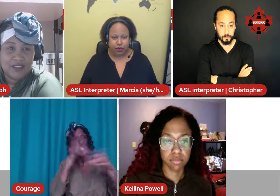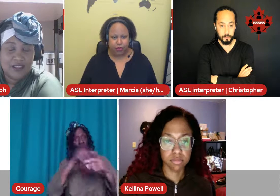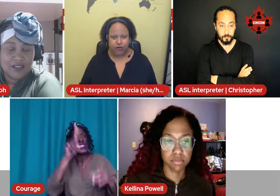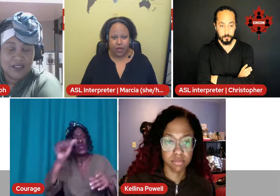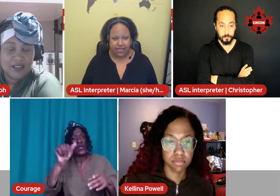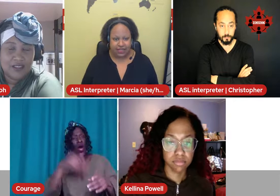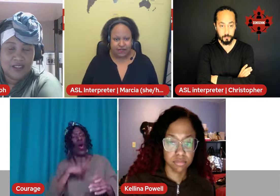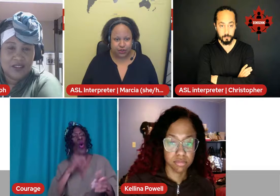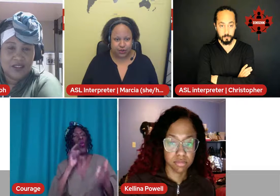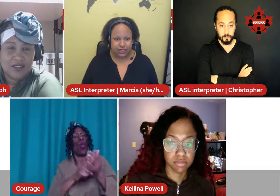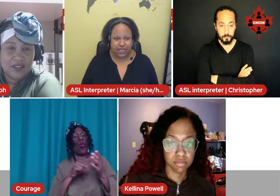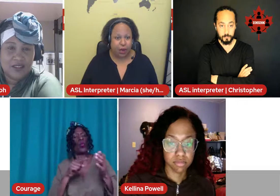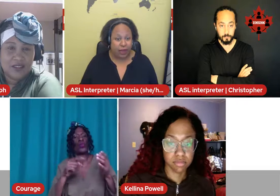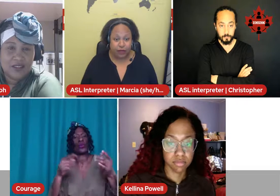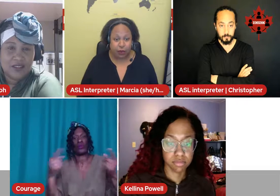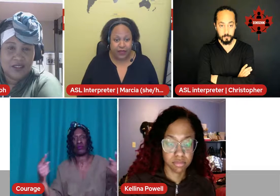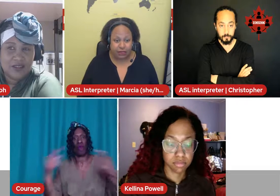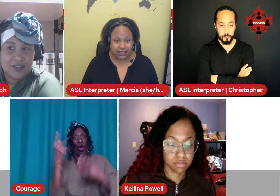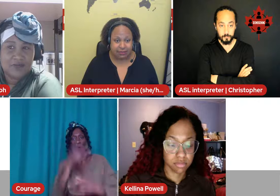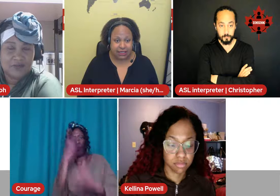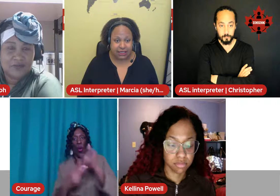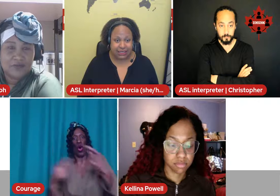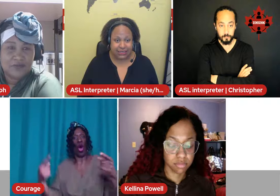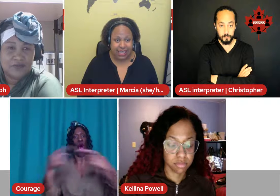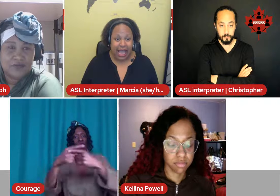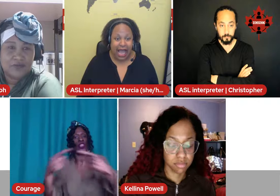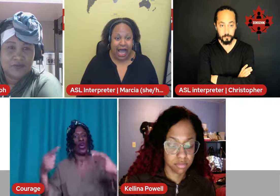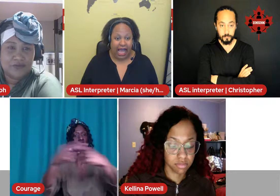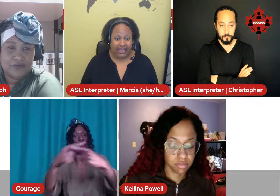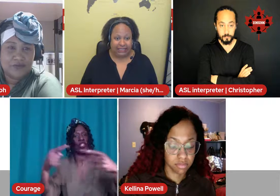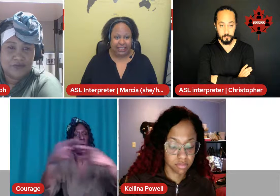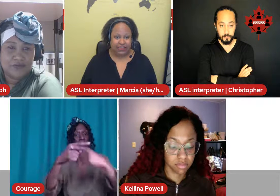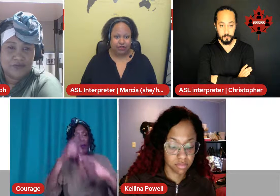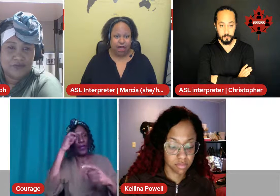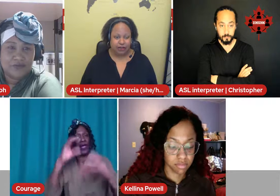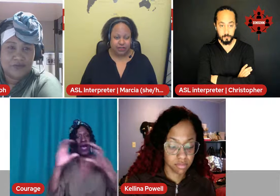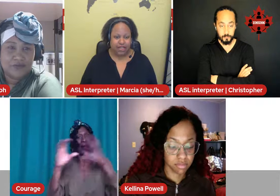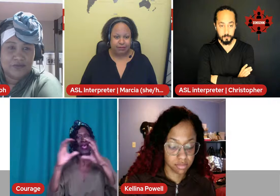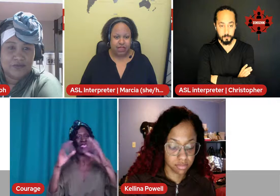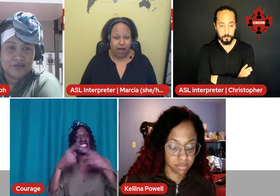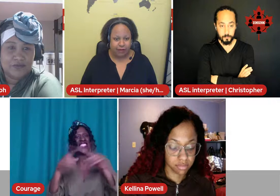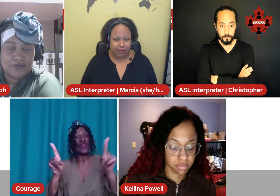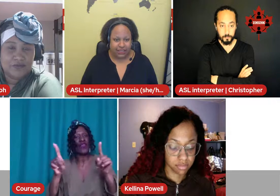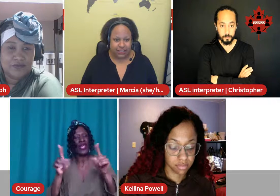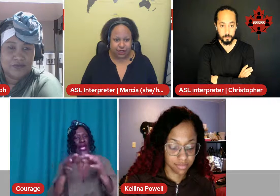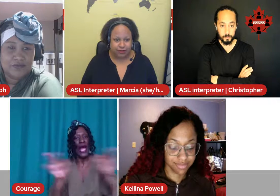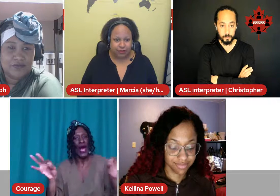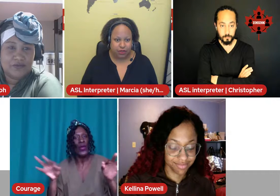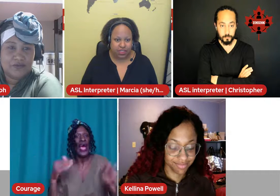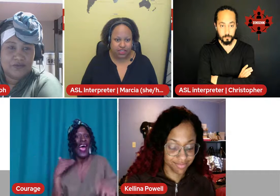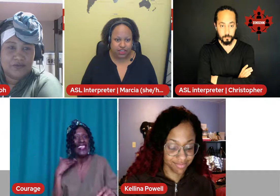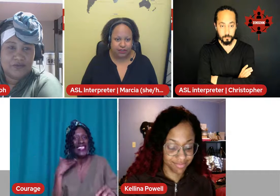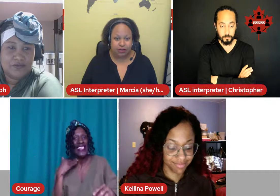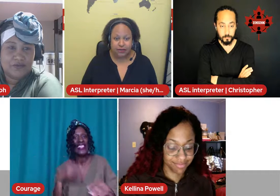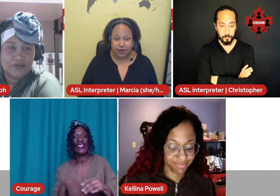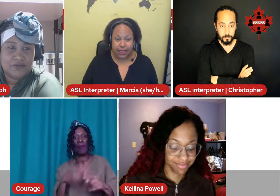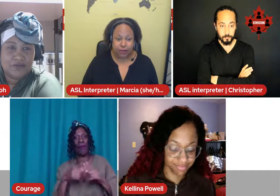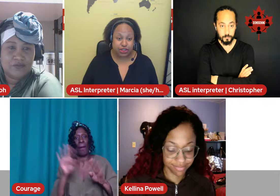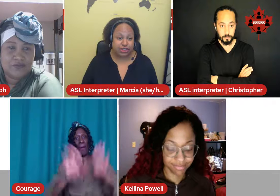have a group of white individuals with or without disabilities, I see that there's oftentimes conflict in terms of communication. There are different languages.